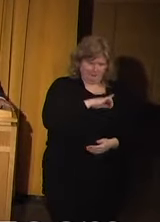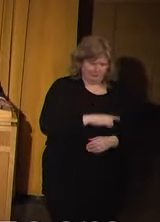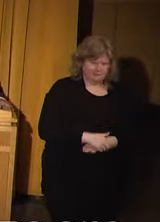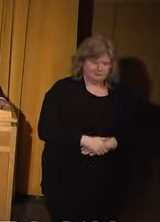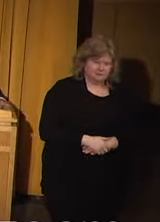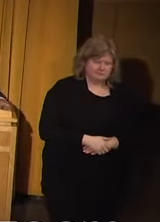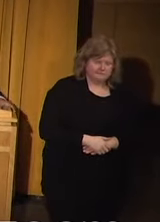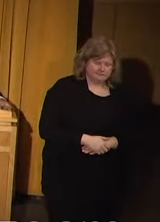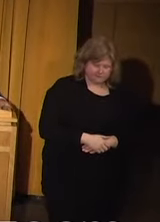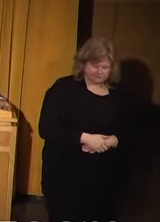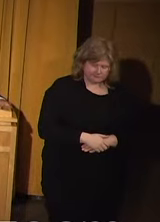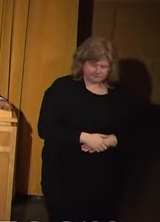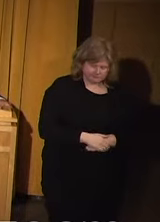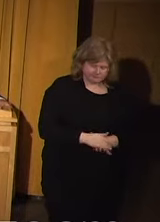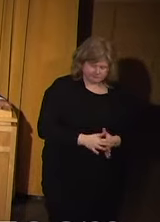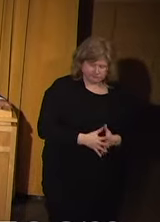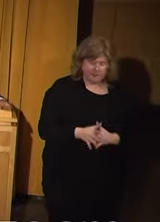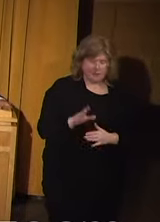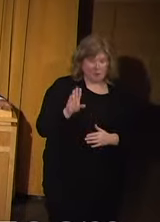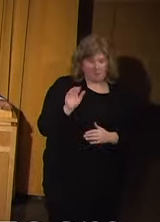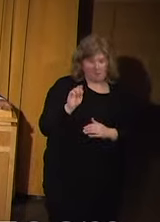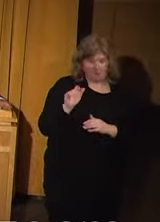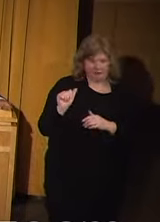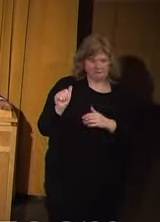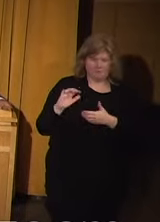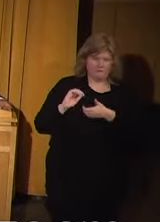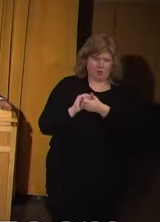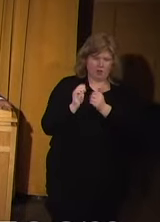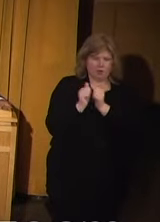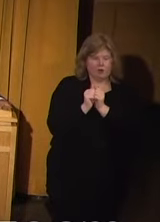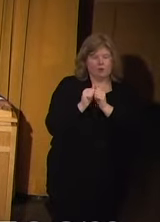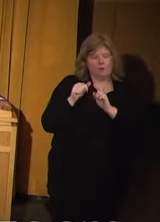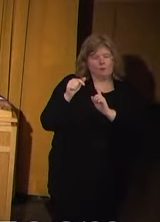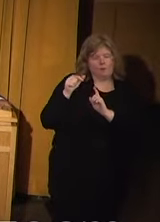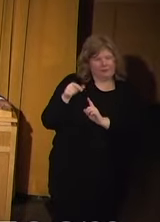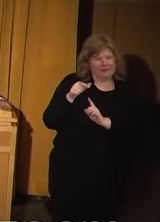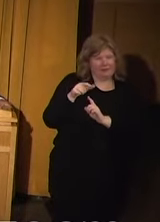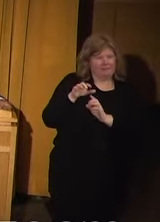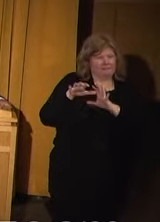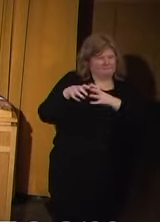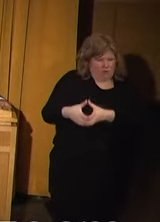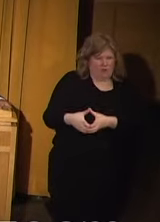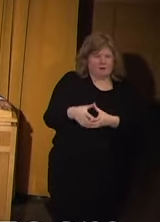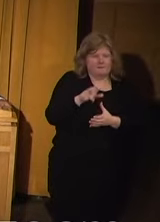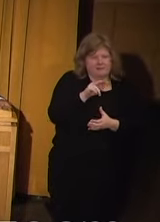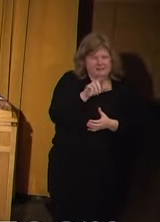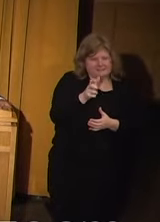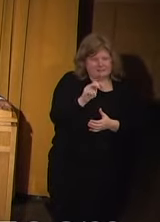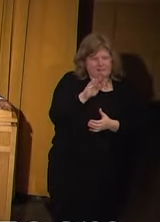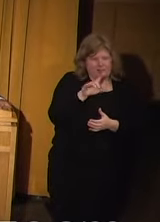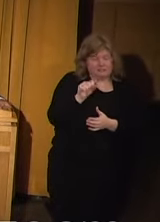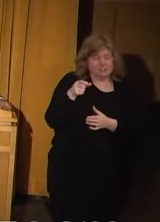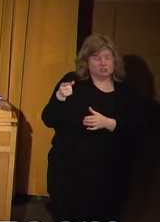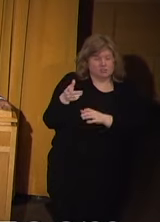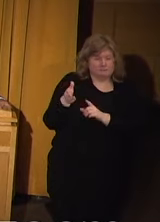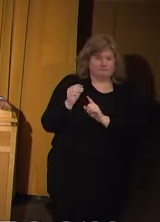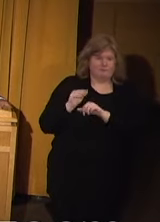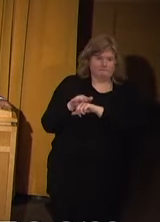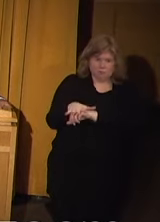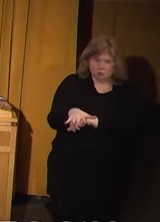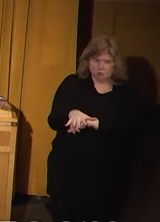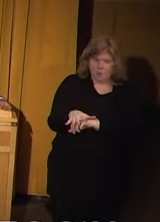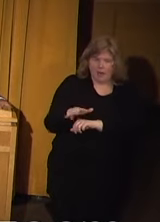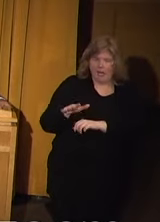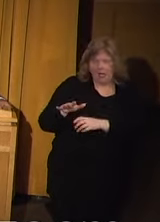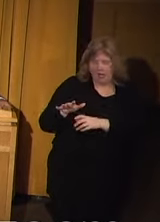Minneapolis. Barbara is a partner with the firm Nelson Mullins, and she has persuaded her firm not to suggest it